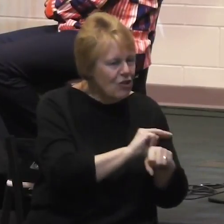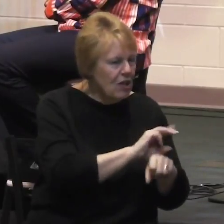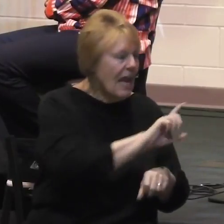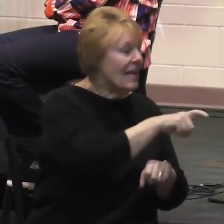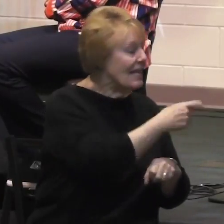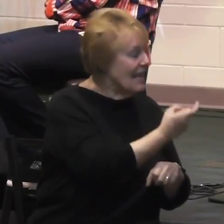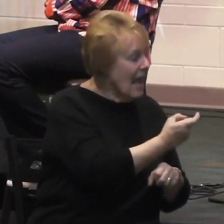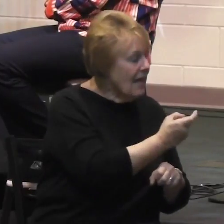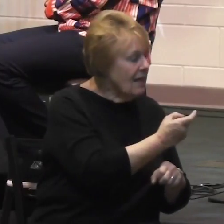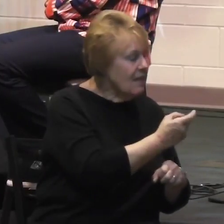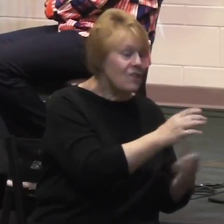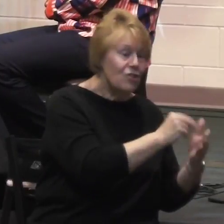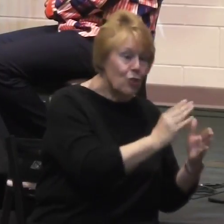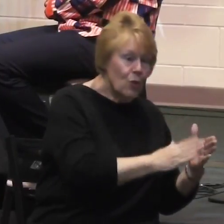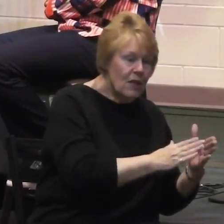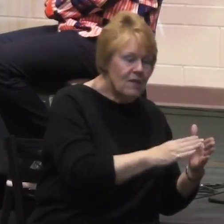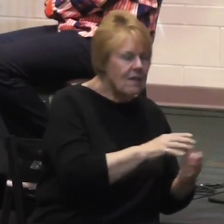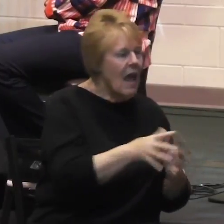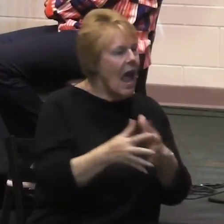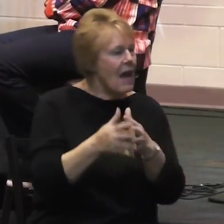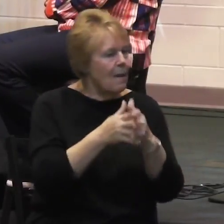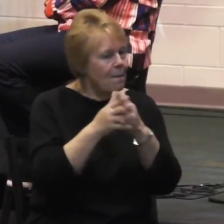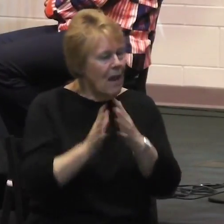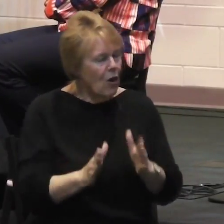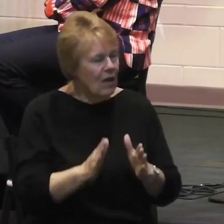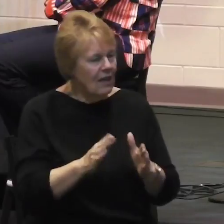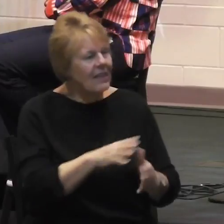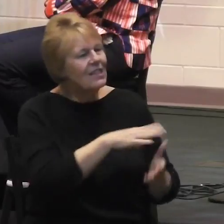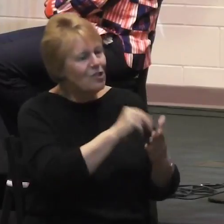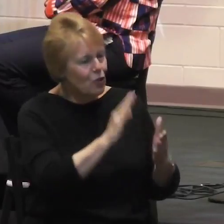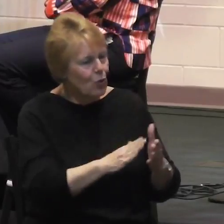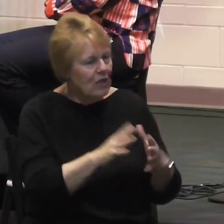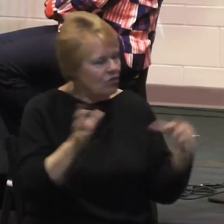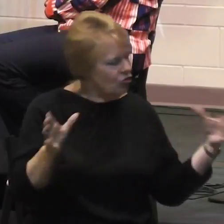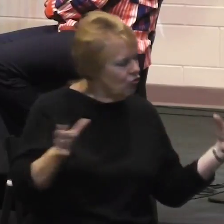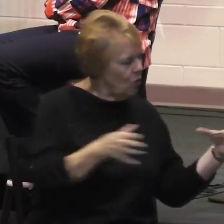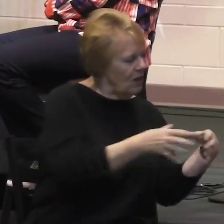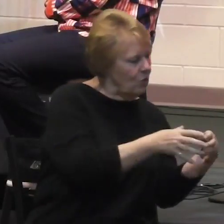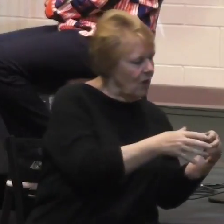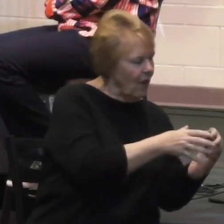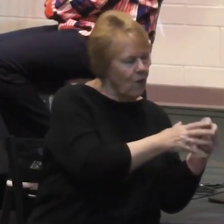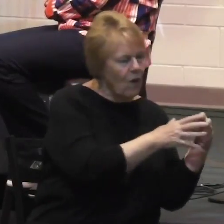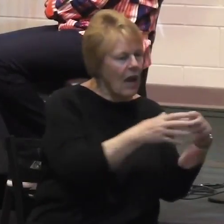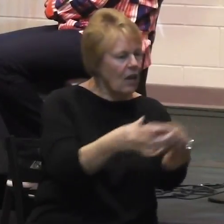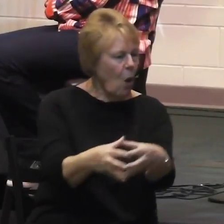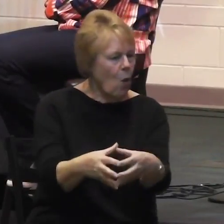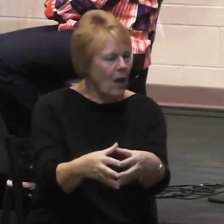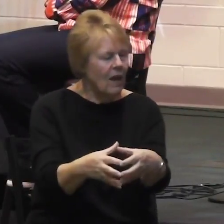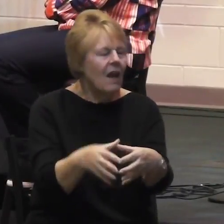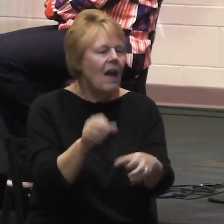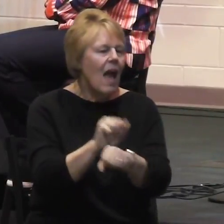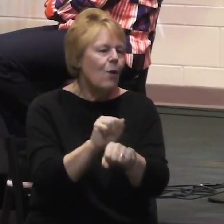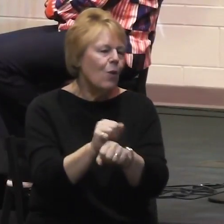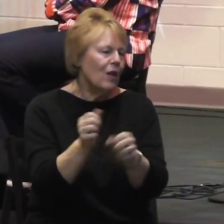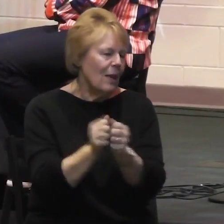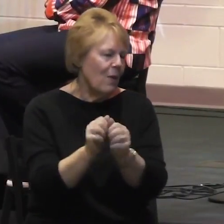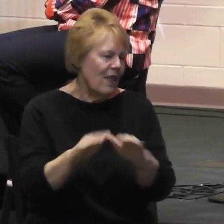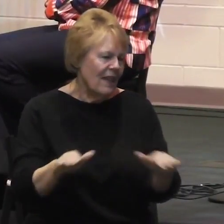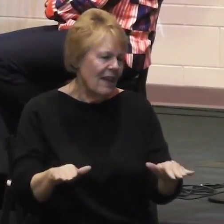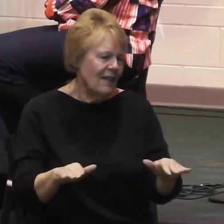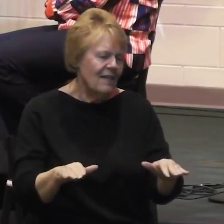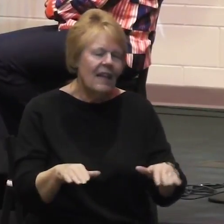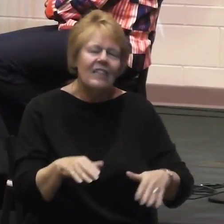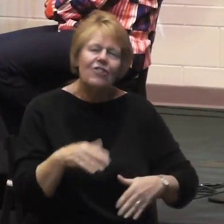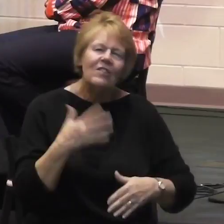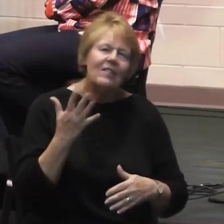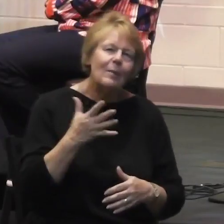out to the children at the orphanage. And it just seems like that could be so good for so many different people.